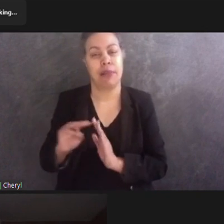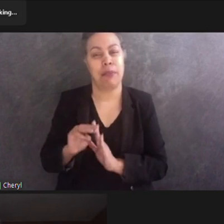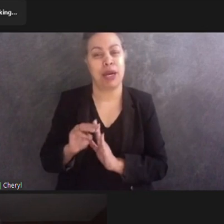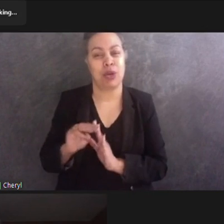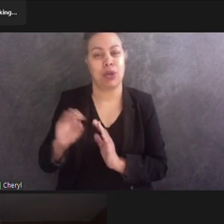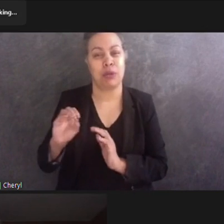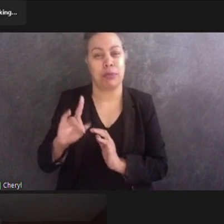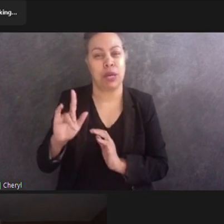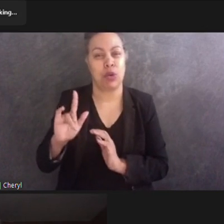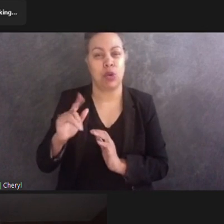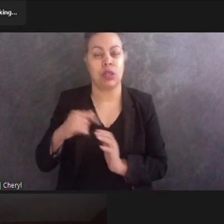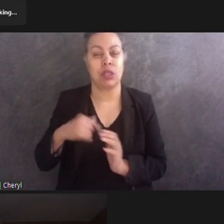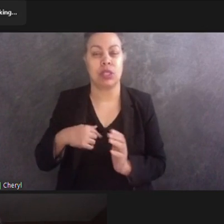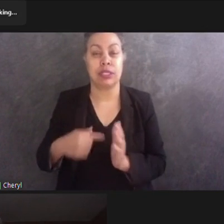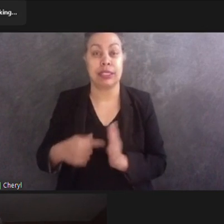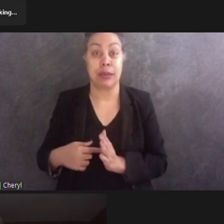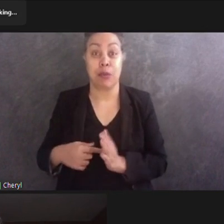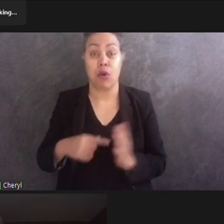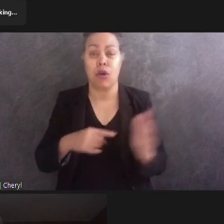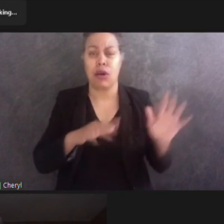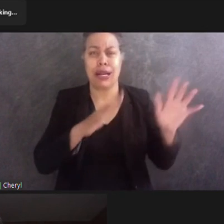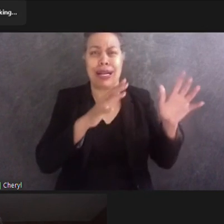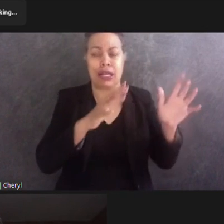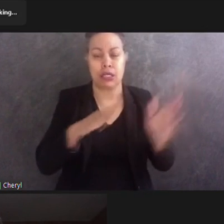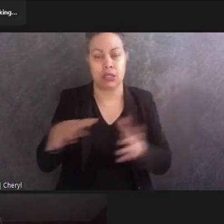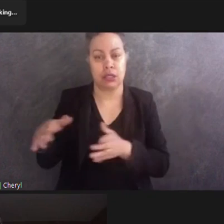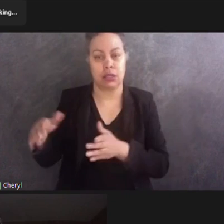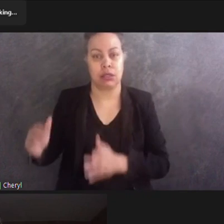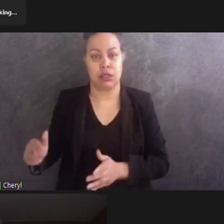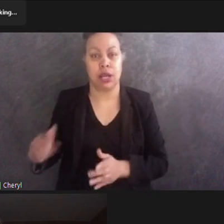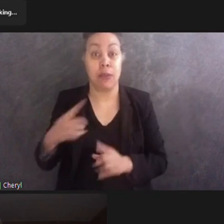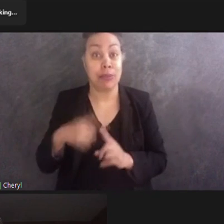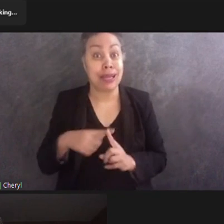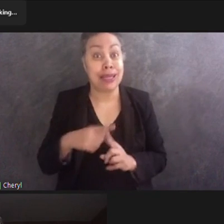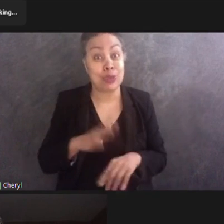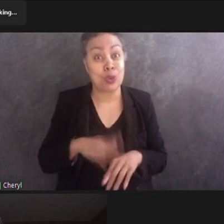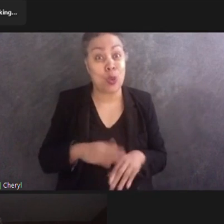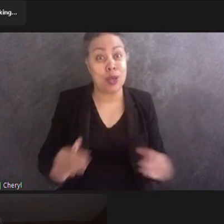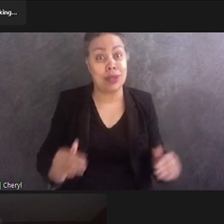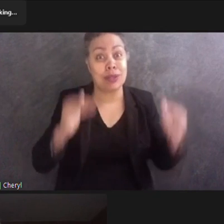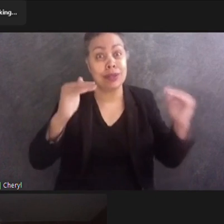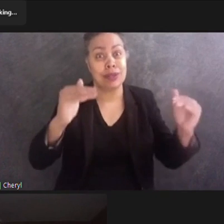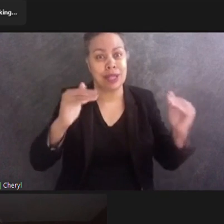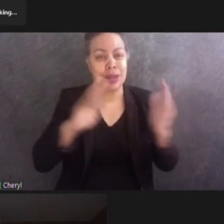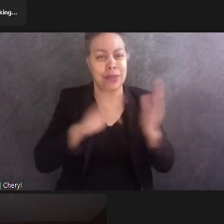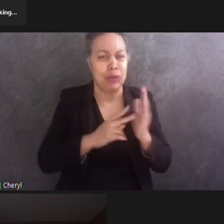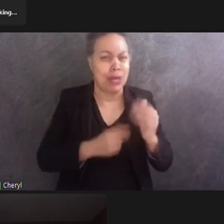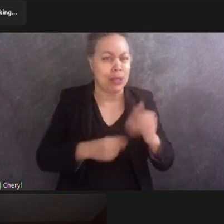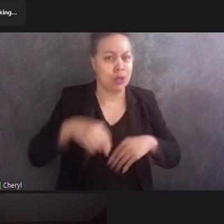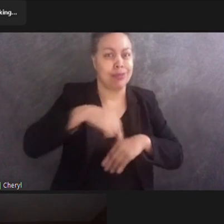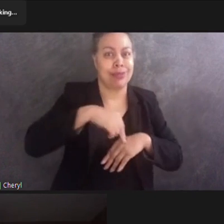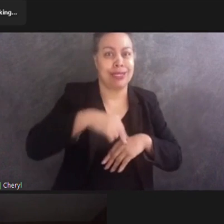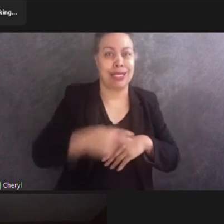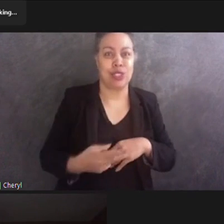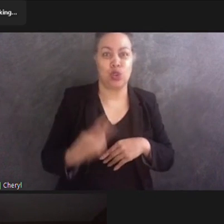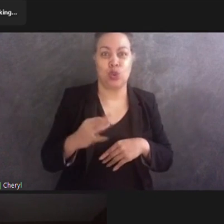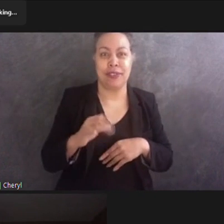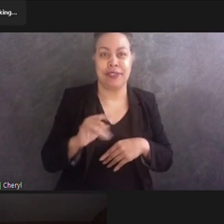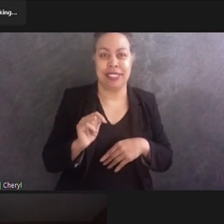with the statues is that they're on the platform, so you have to step up about, what, two feet to get to them to even touch them.